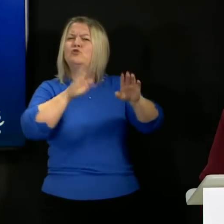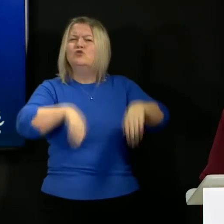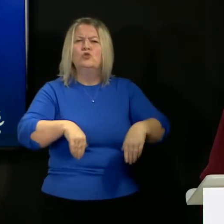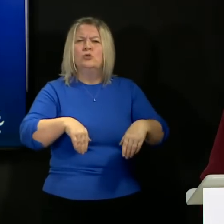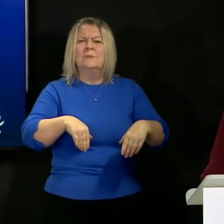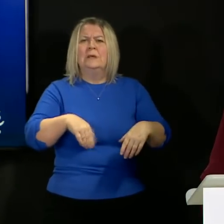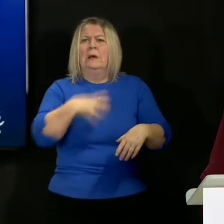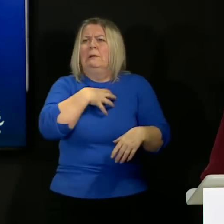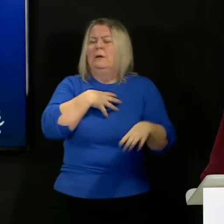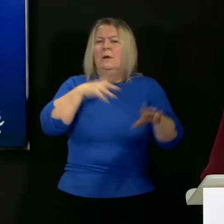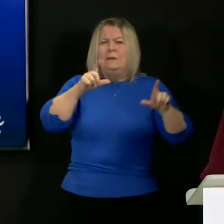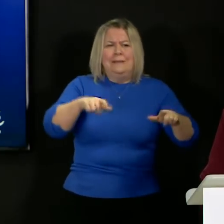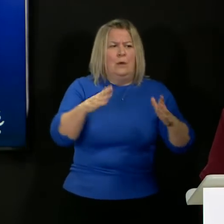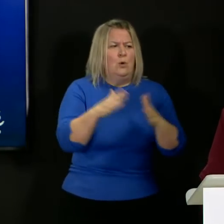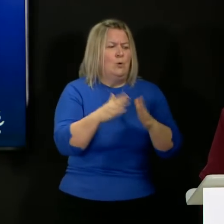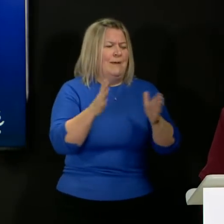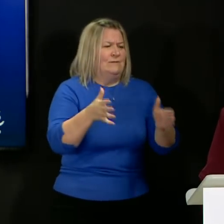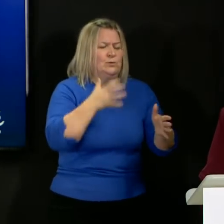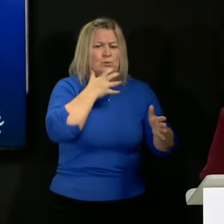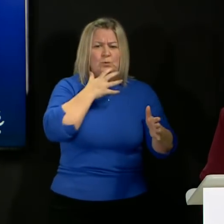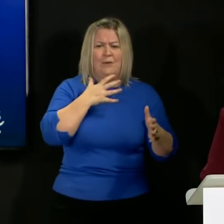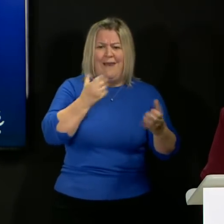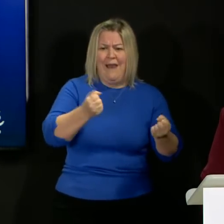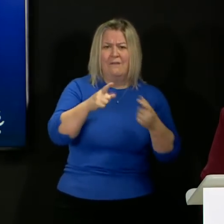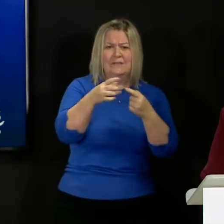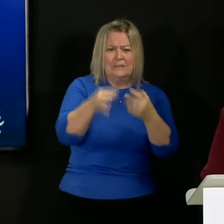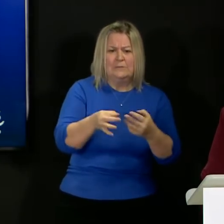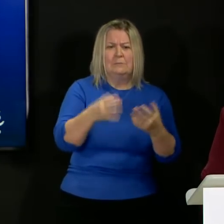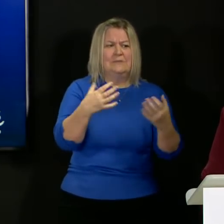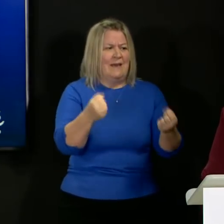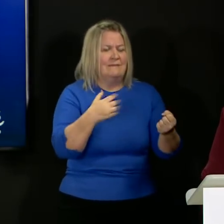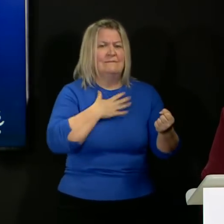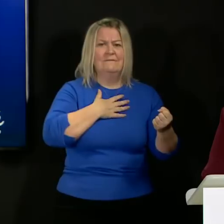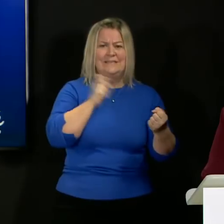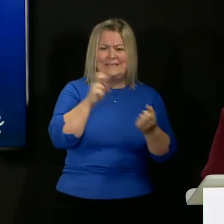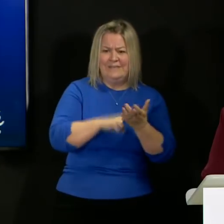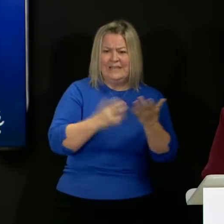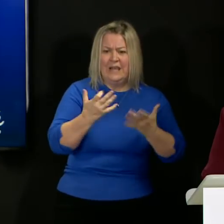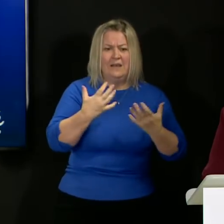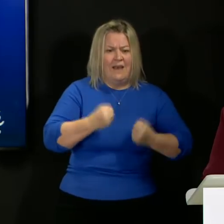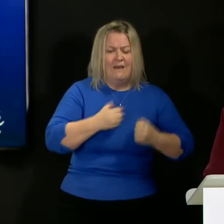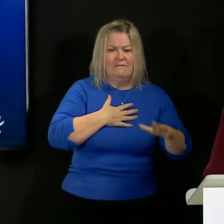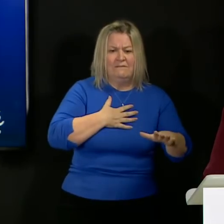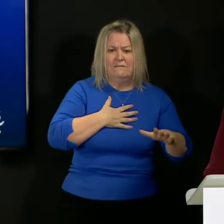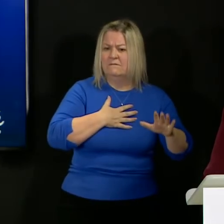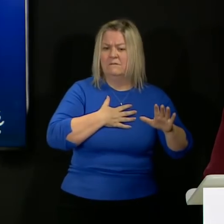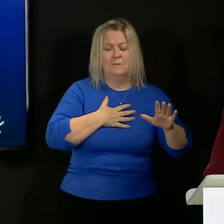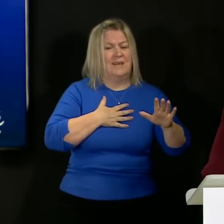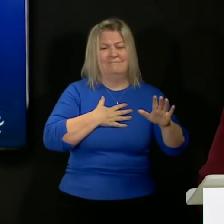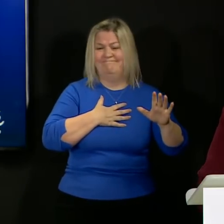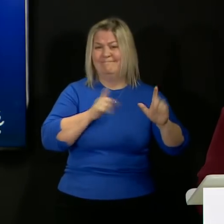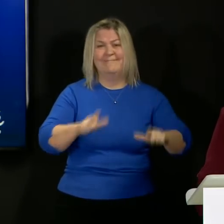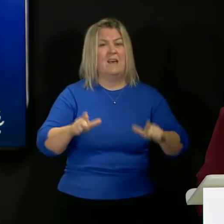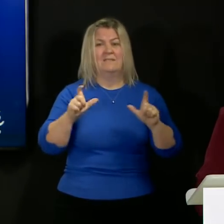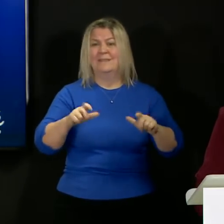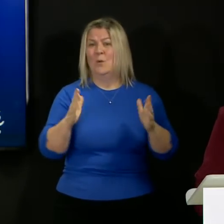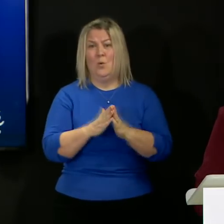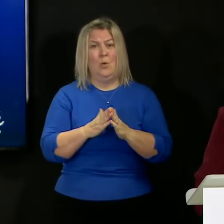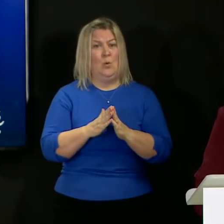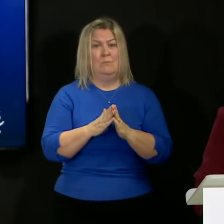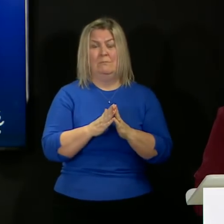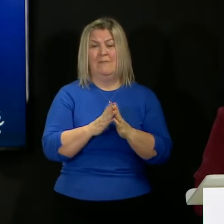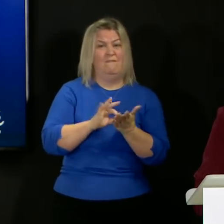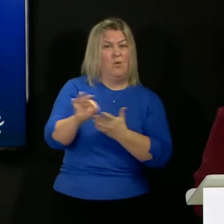where they're trying to make that choice about doing the right thing for their own health and the care of their residents, but knowing